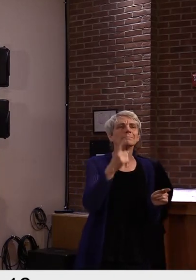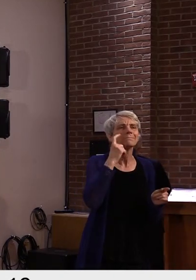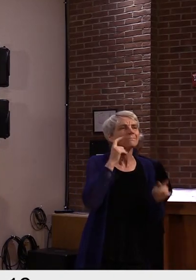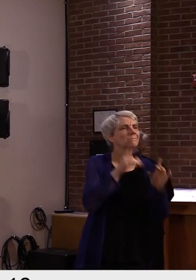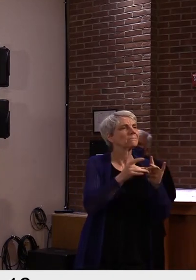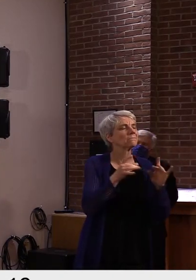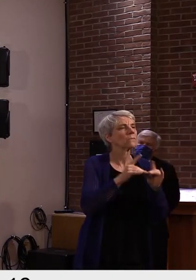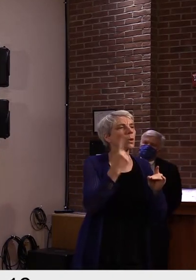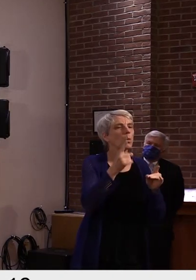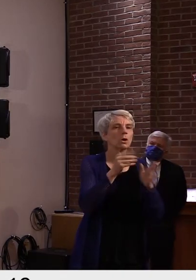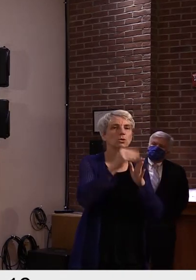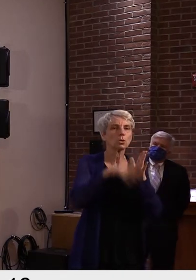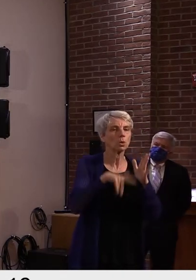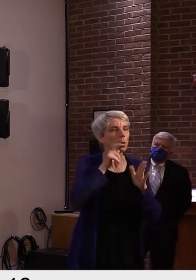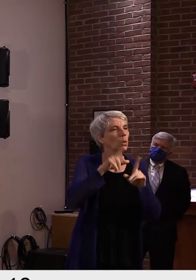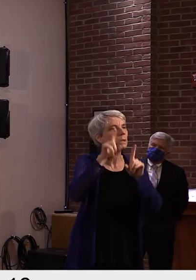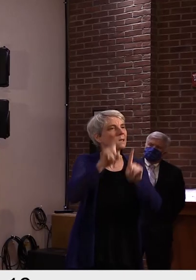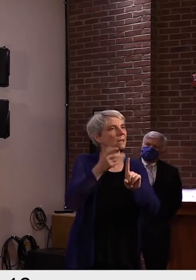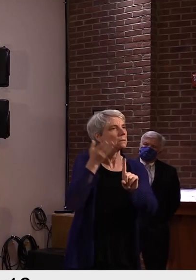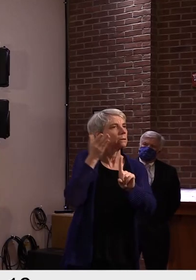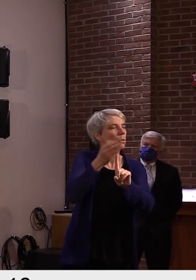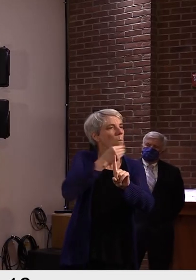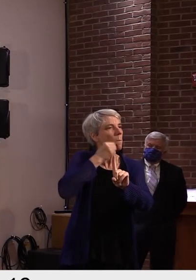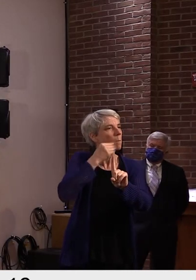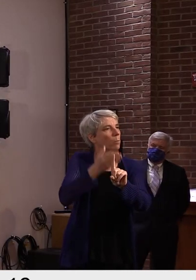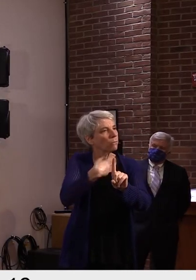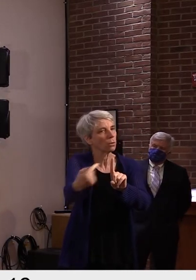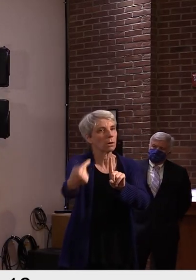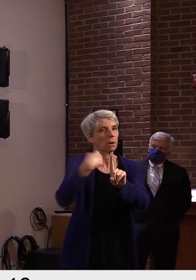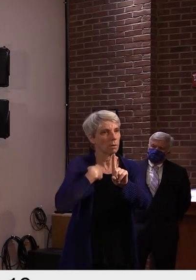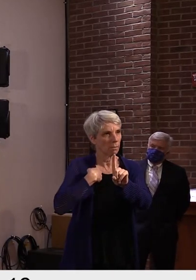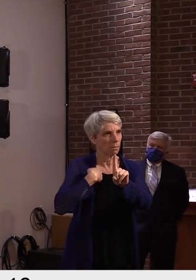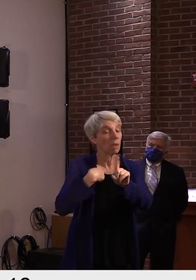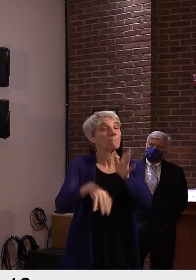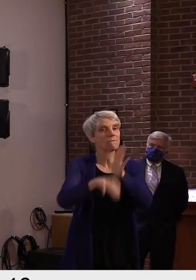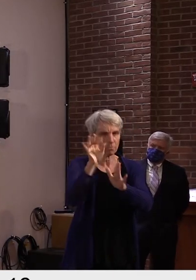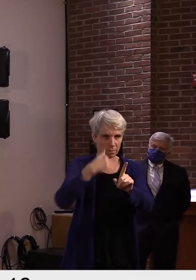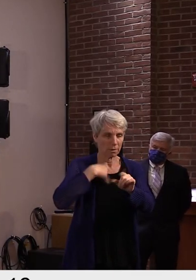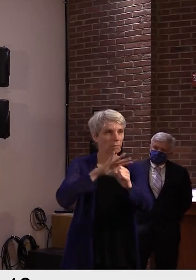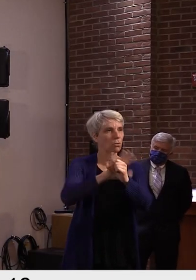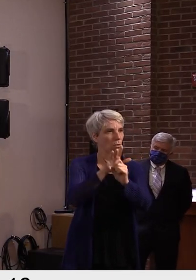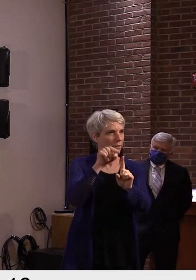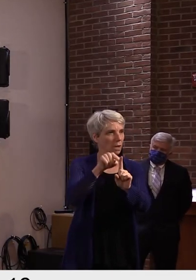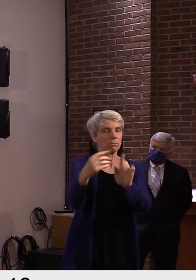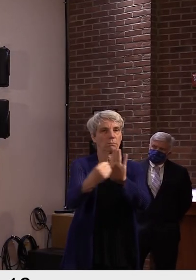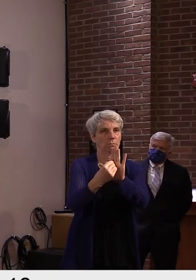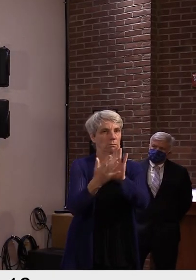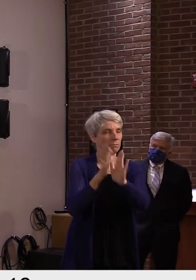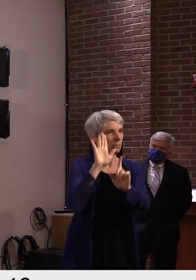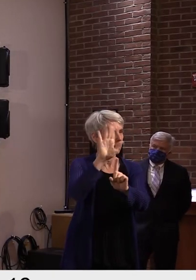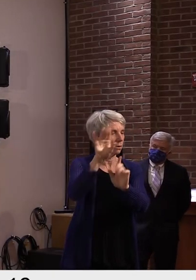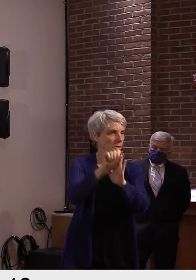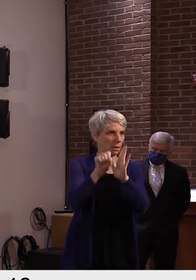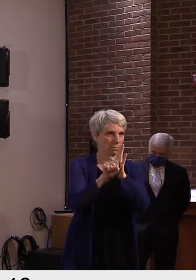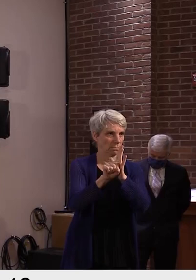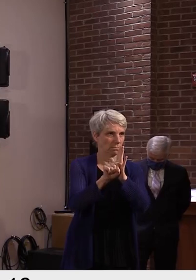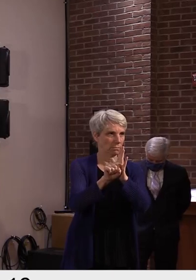arrival, that will still obviously be counted in the state where that student resided because they never left.